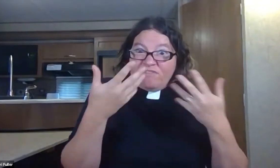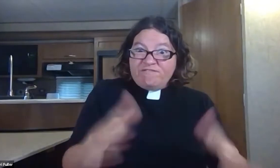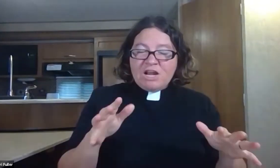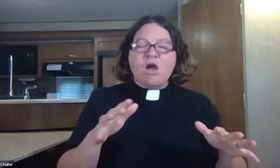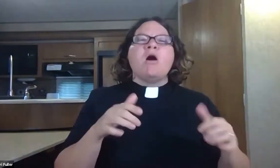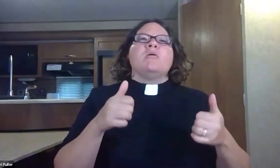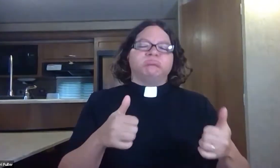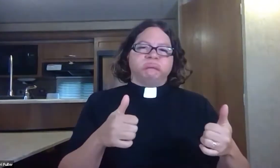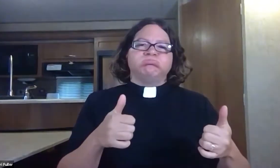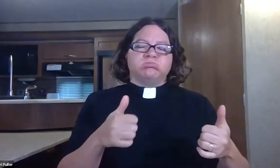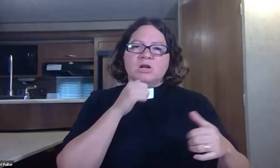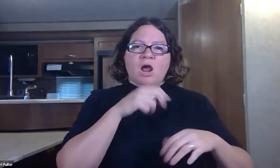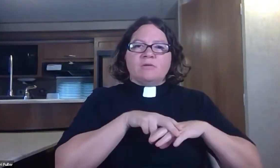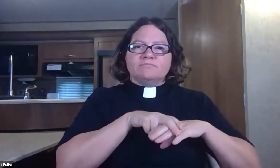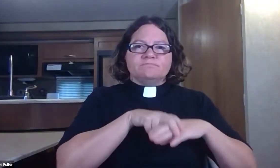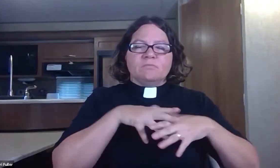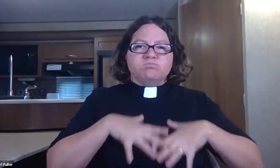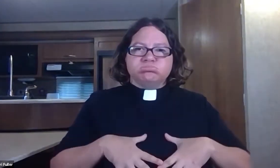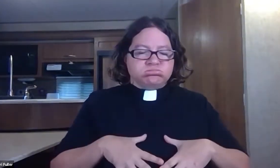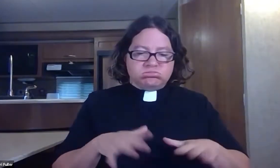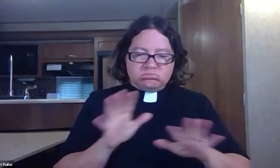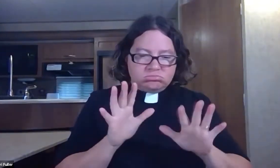body's getting enough movement because that it feels good.